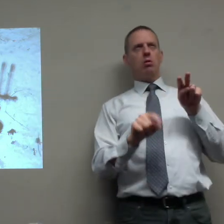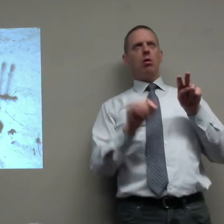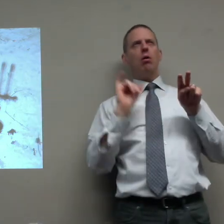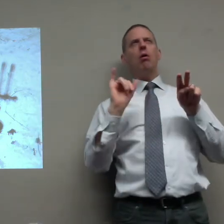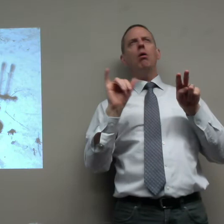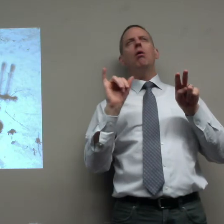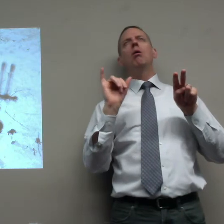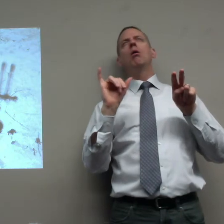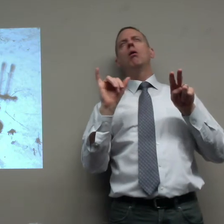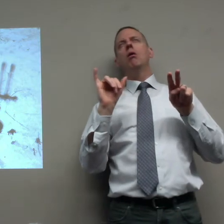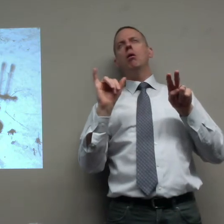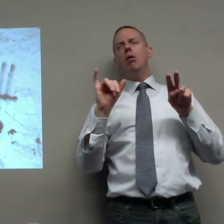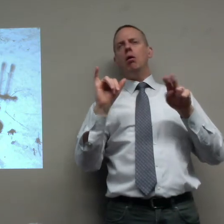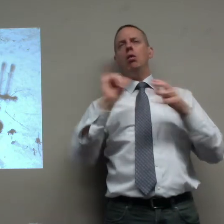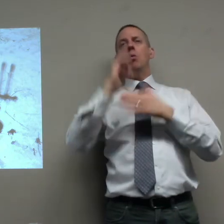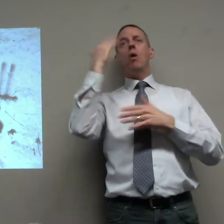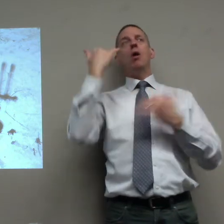We'll look at this and you'll be able to understand it.